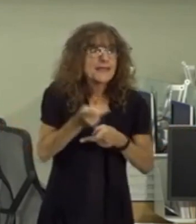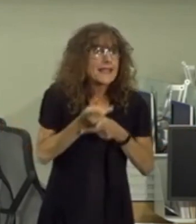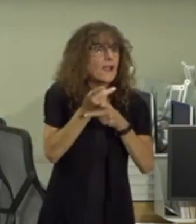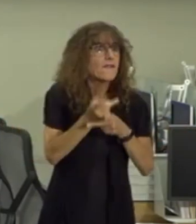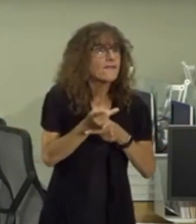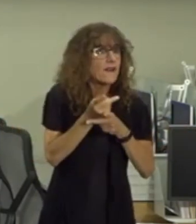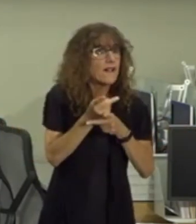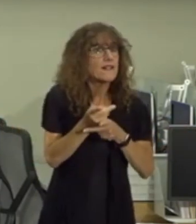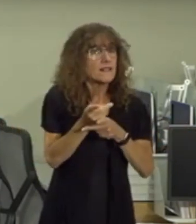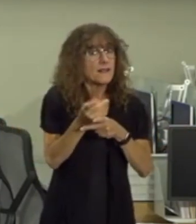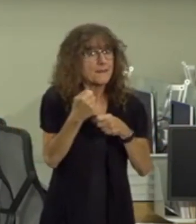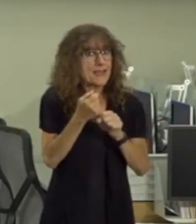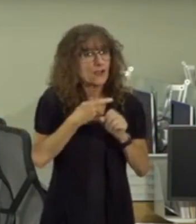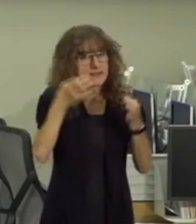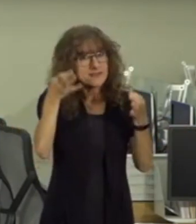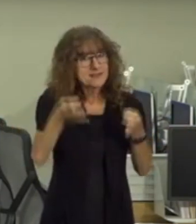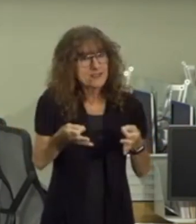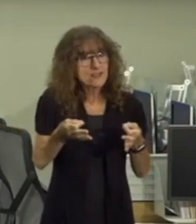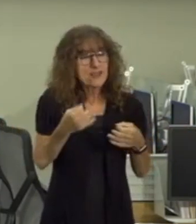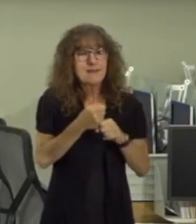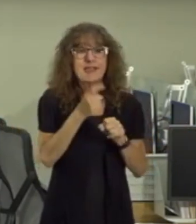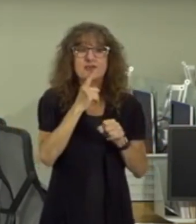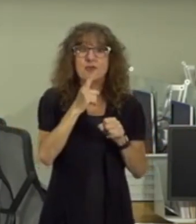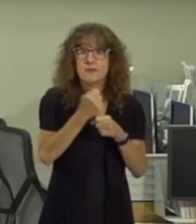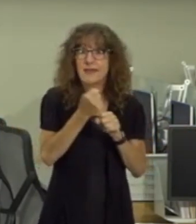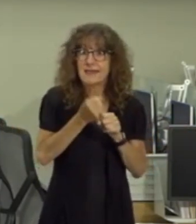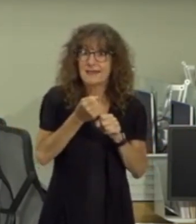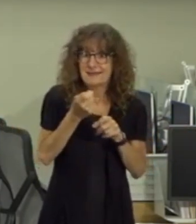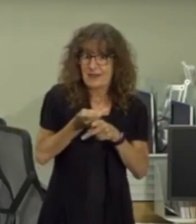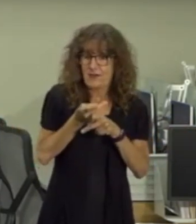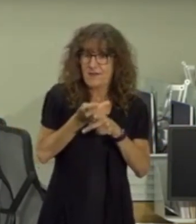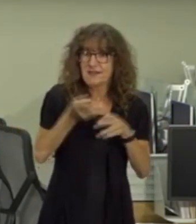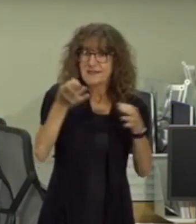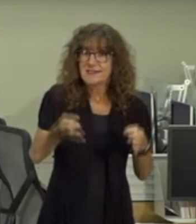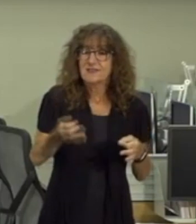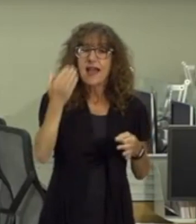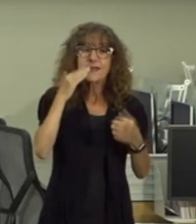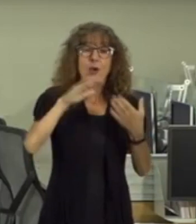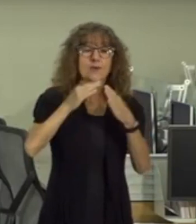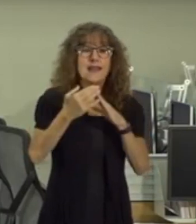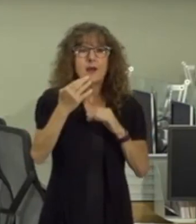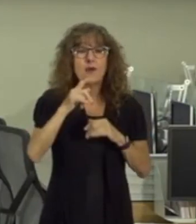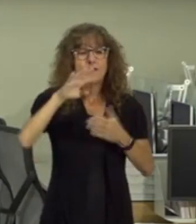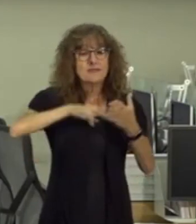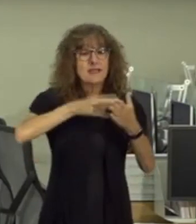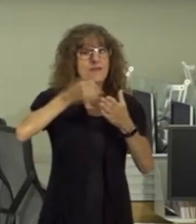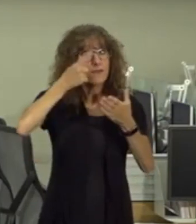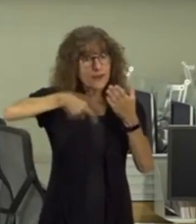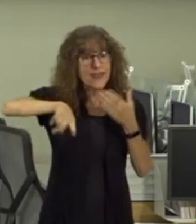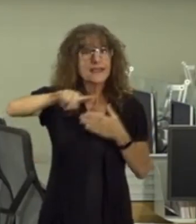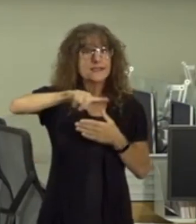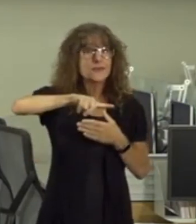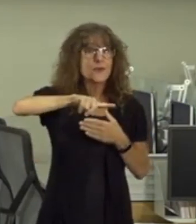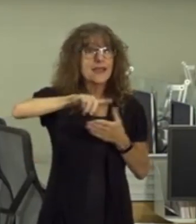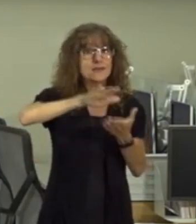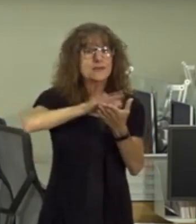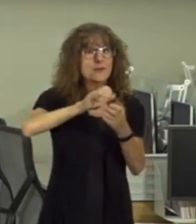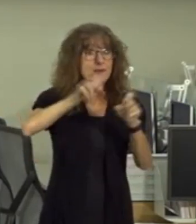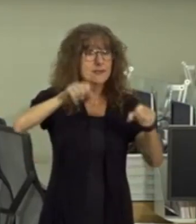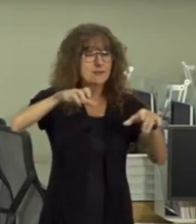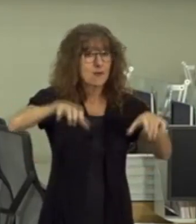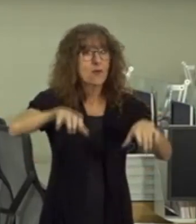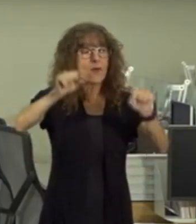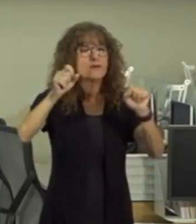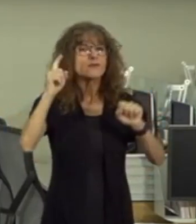careful in the decision we make we'll make sure that we make a careful decision i know that there's a town hall that is scheduled for next week the school system is